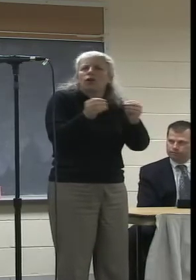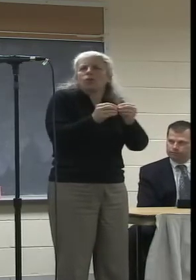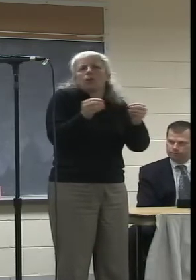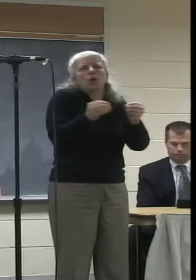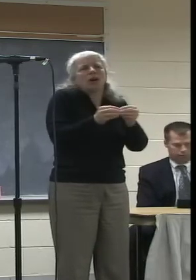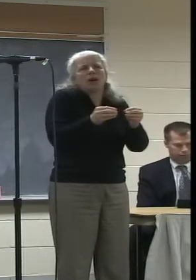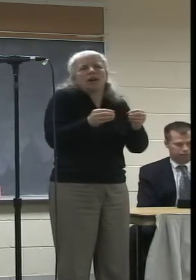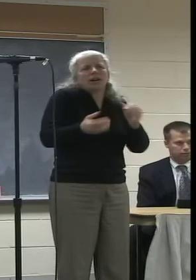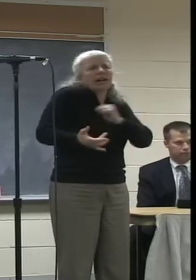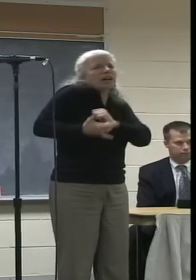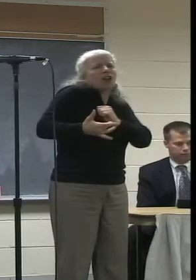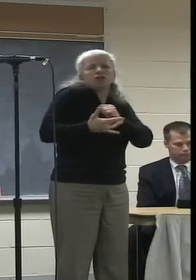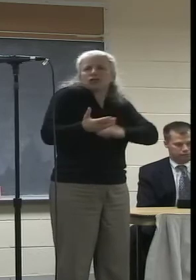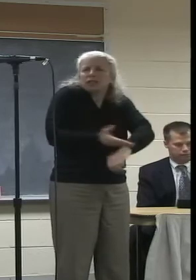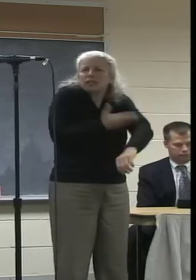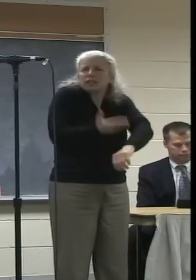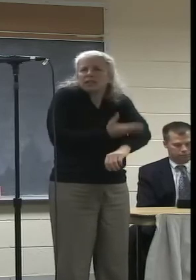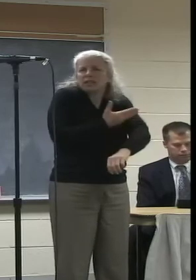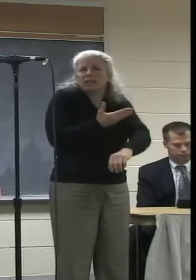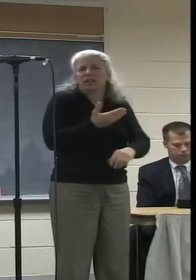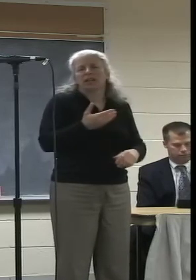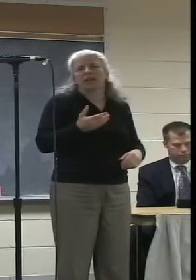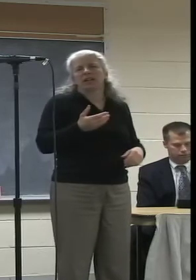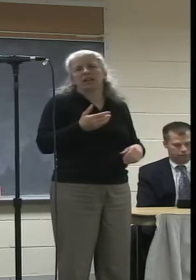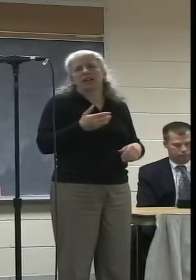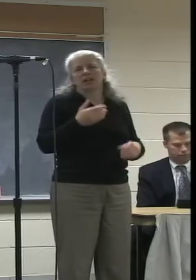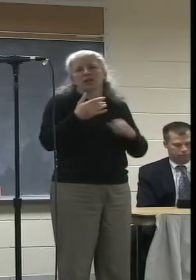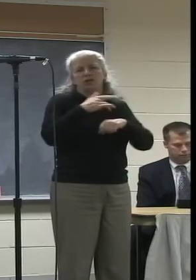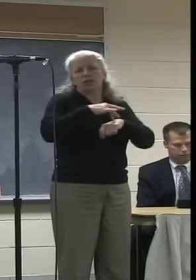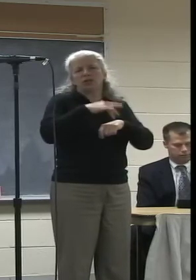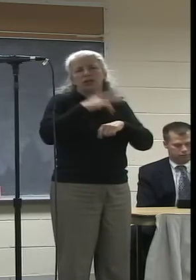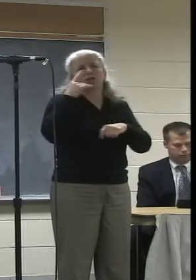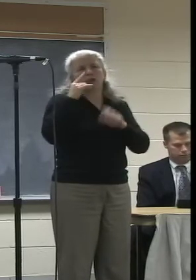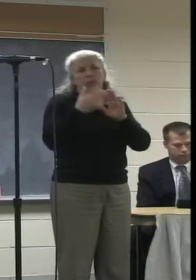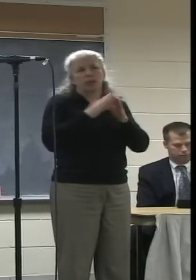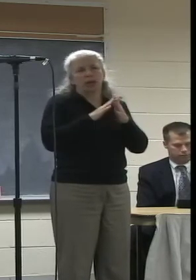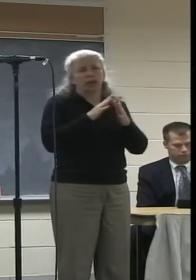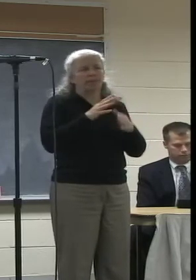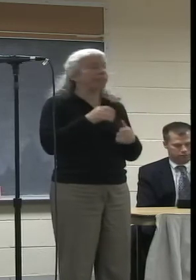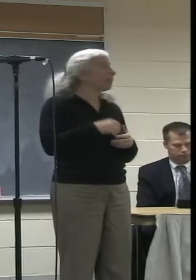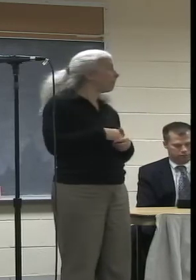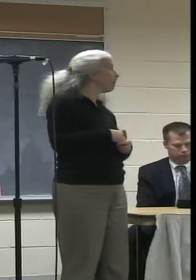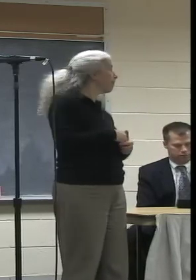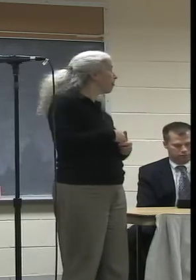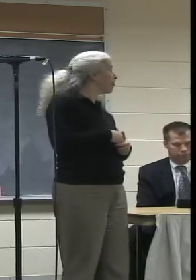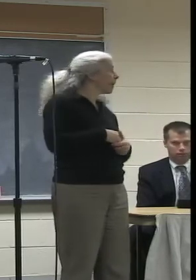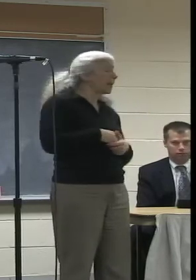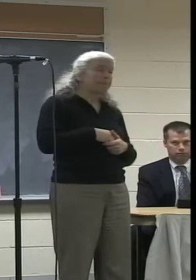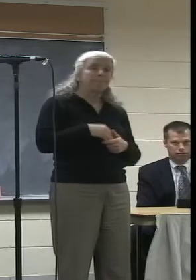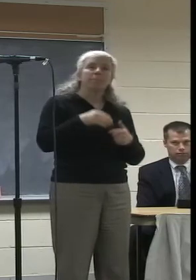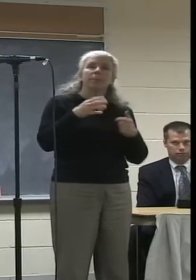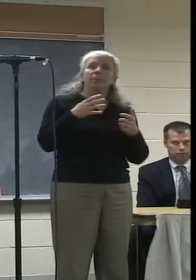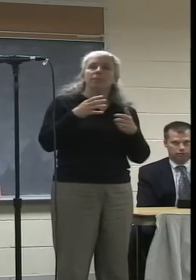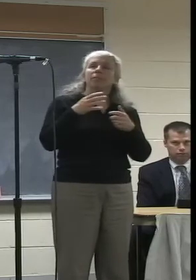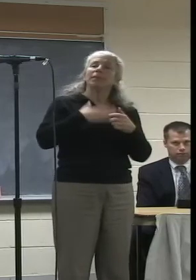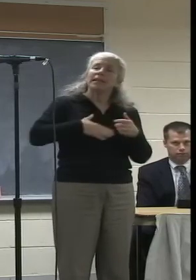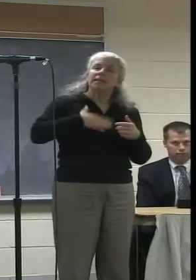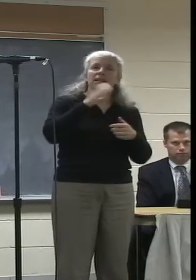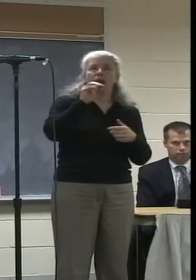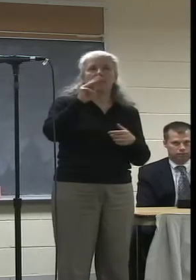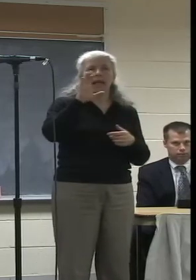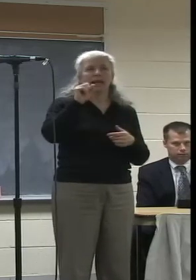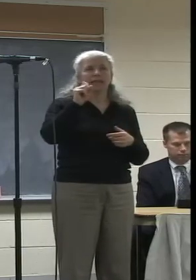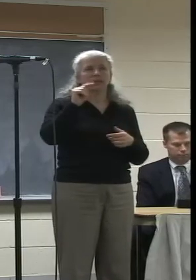continuing resource for the community and beyond. But I'm asking specifically that Comcast please be a local hero. Please